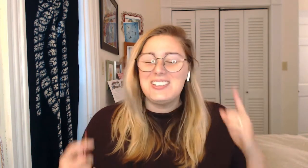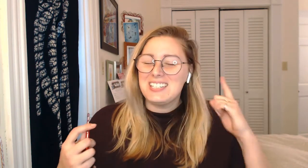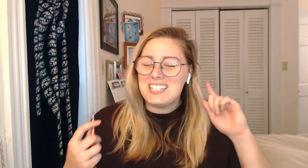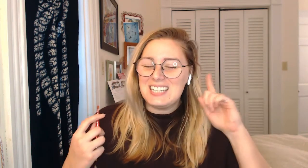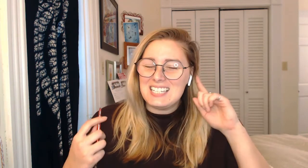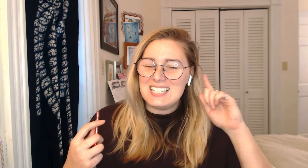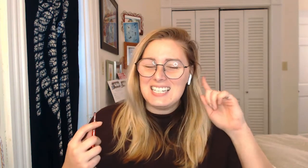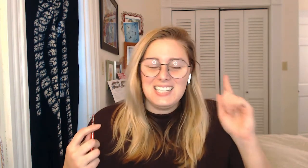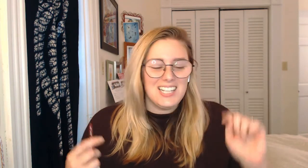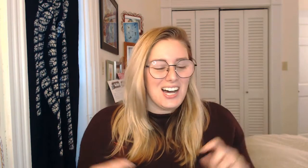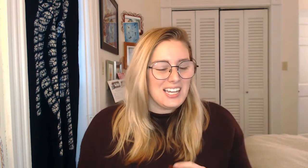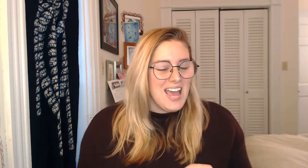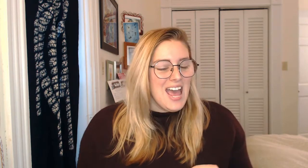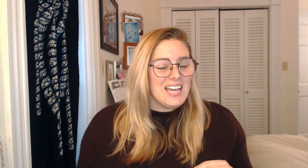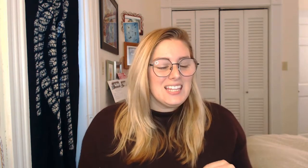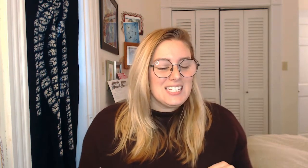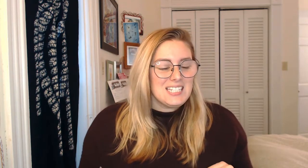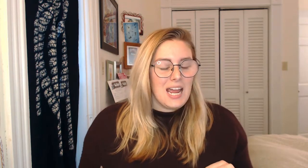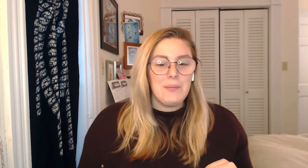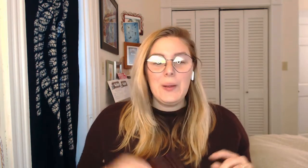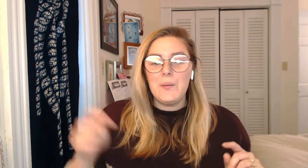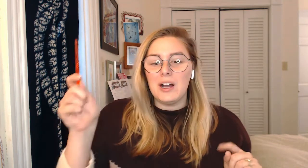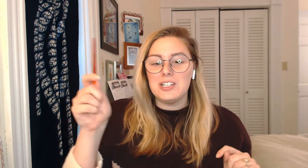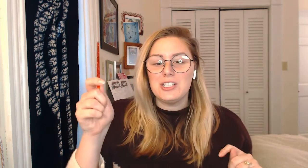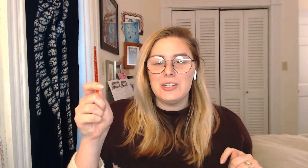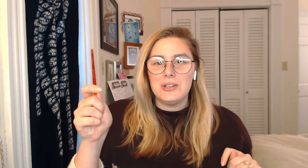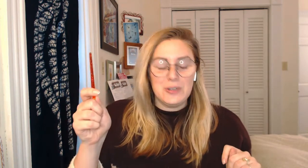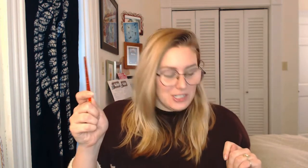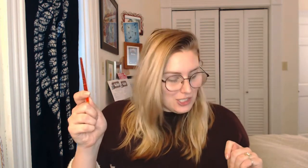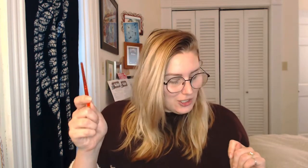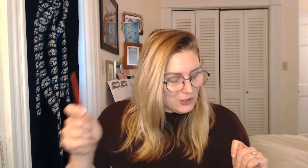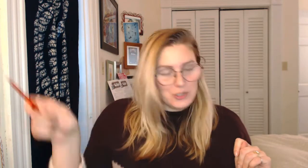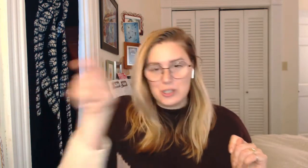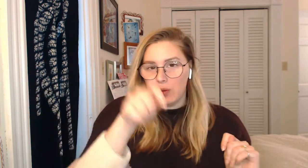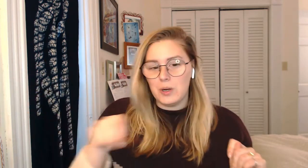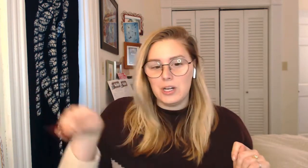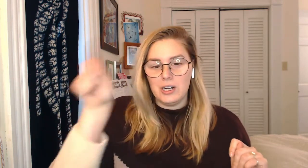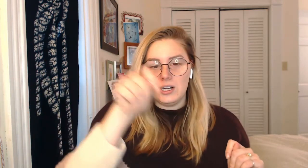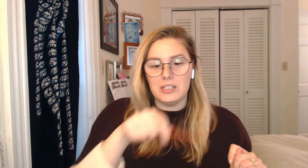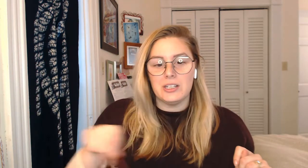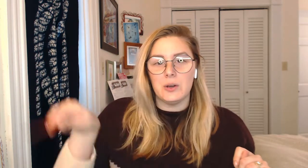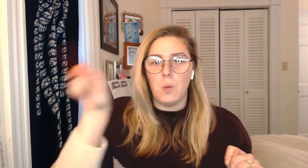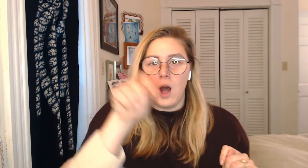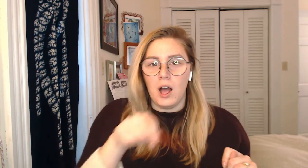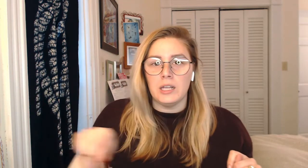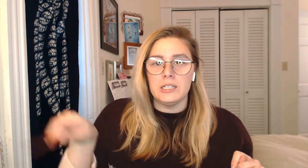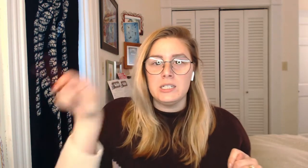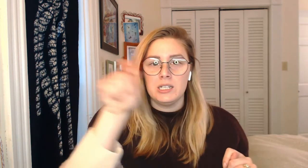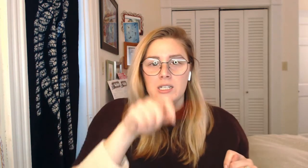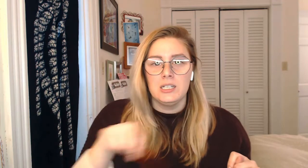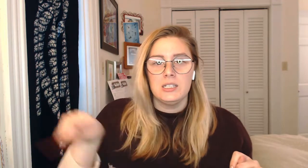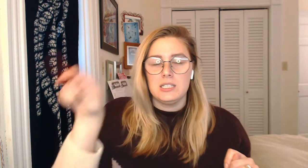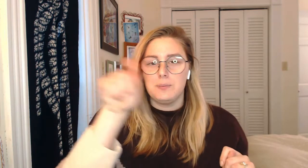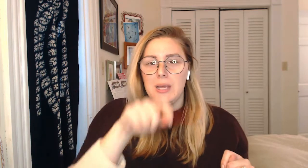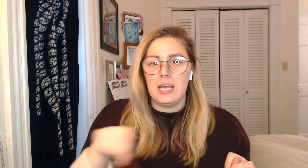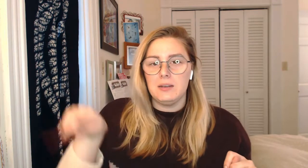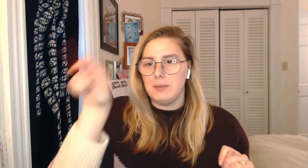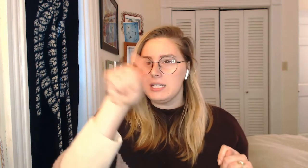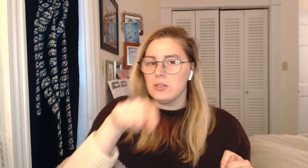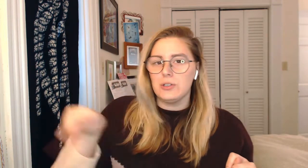can just listen along. And this time, I want you to twirl your wand, spin it, make circles